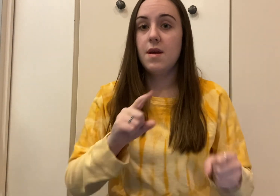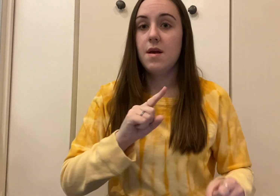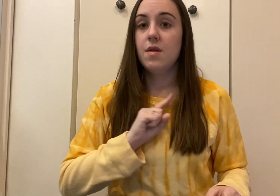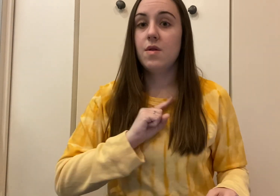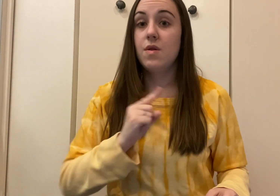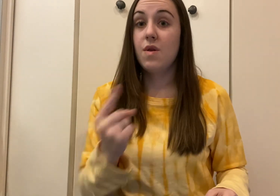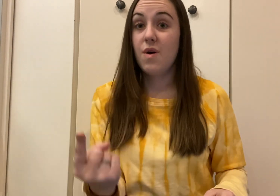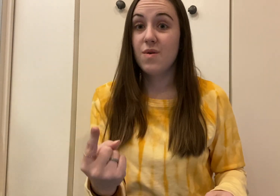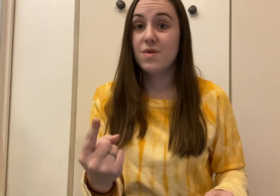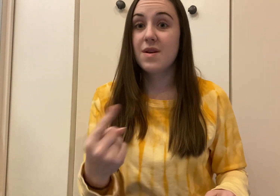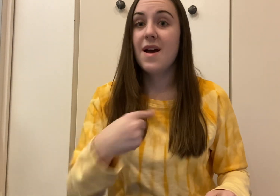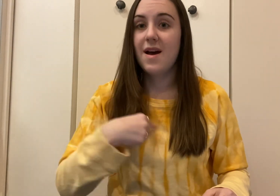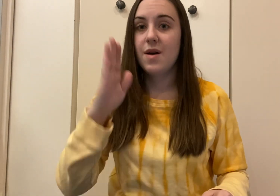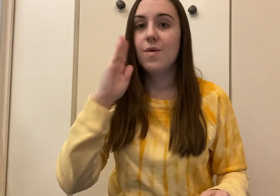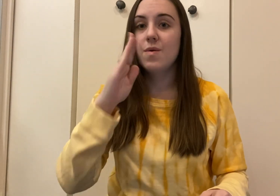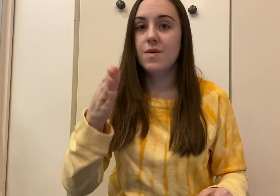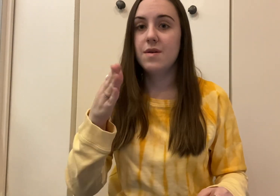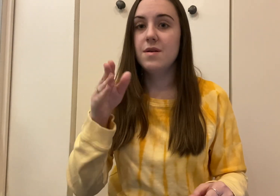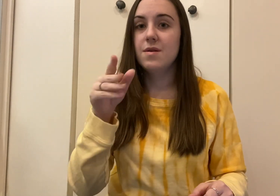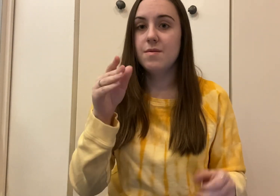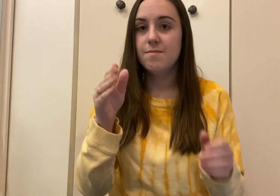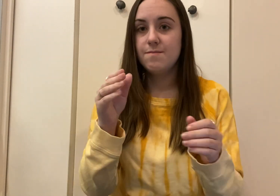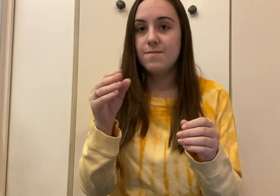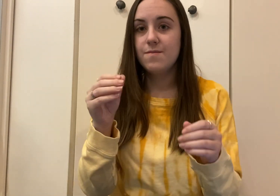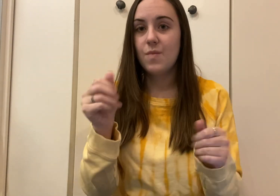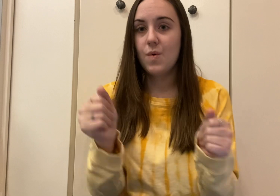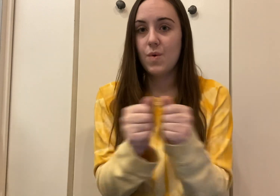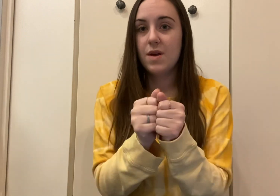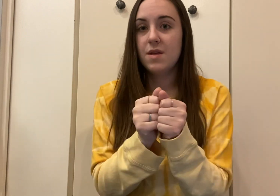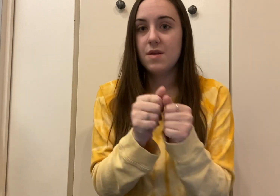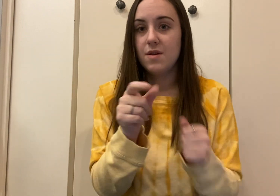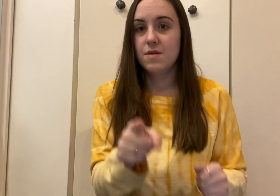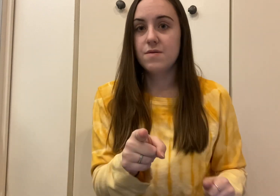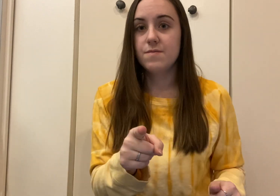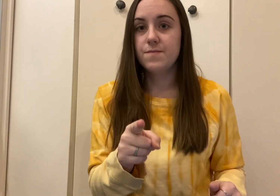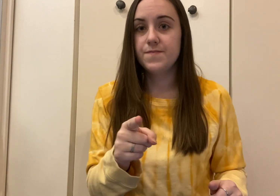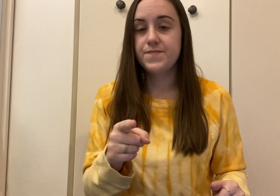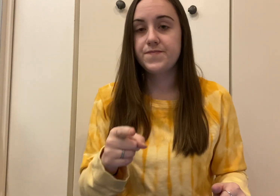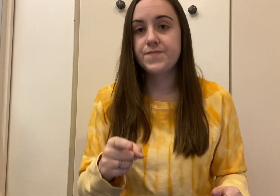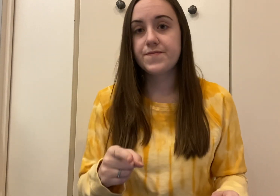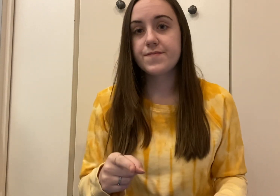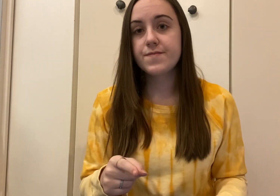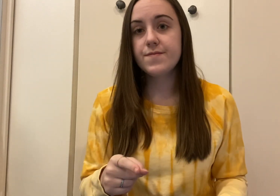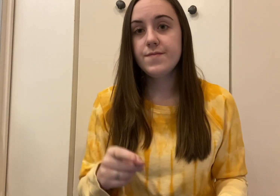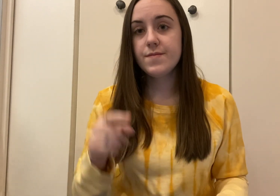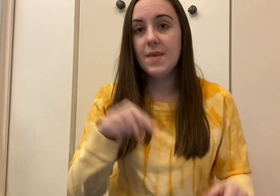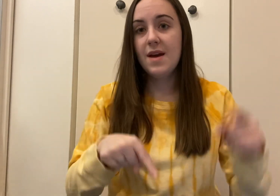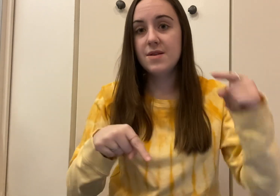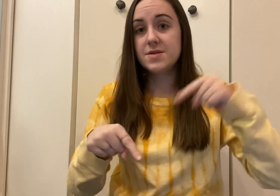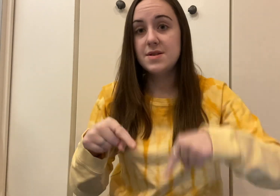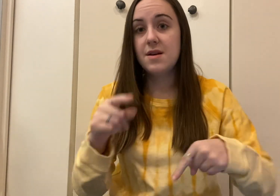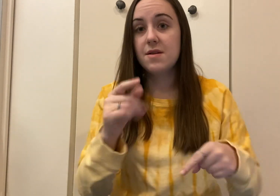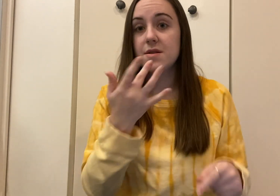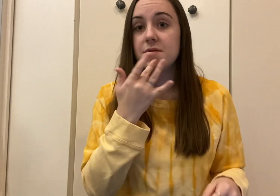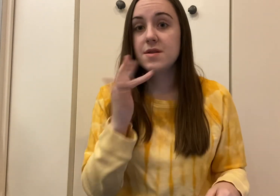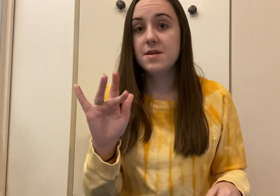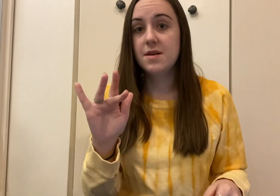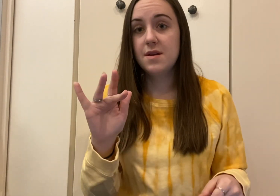I will be there When you're down and down, how you look? Things got tough and you've had